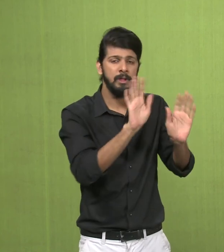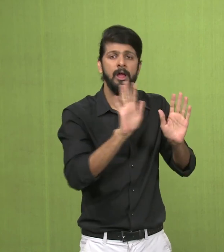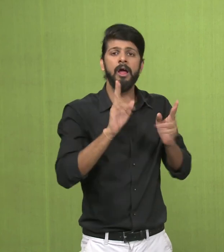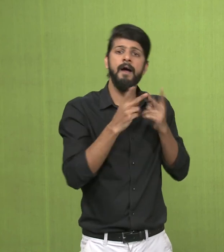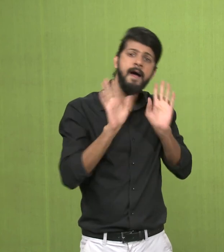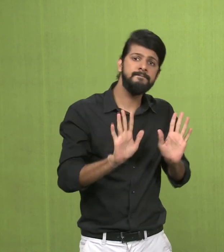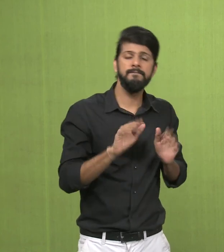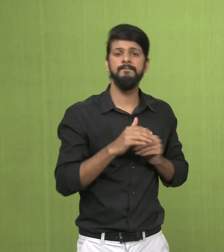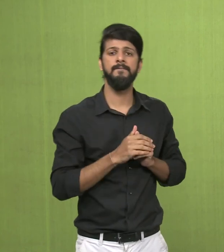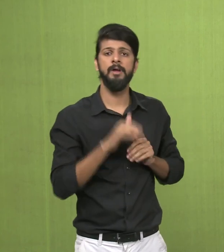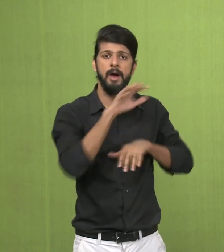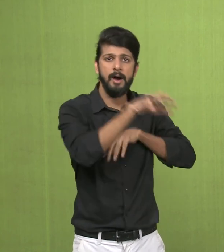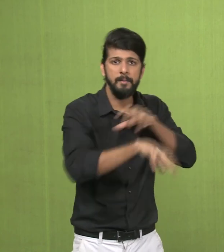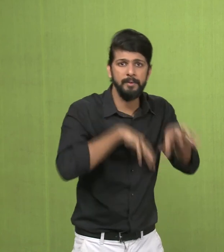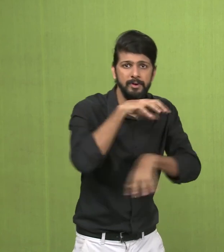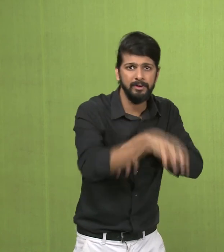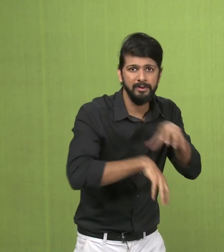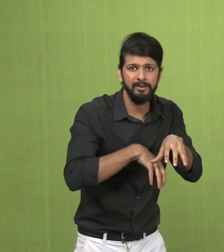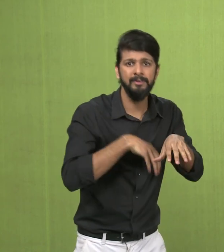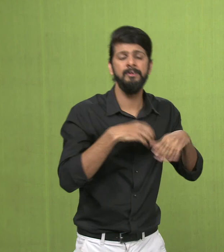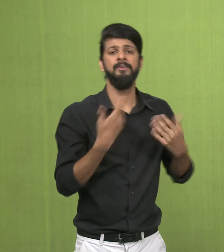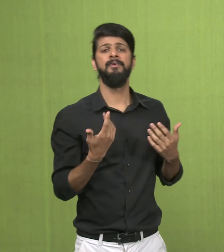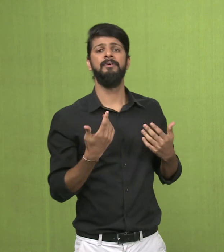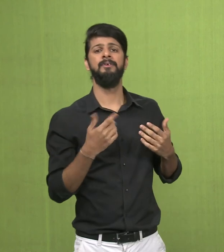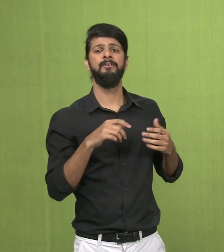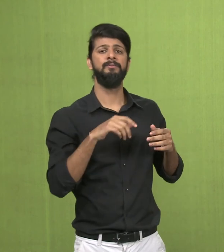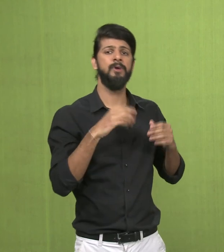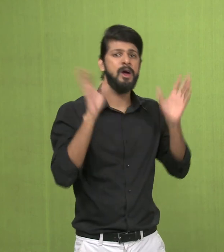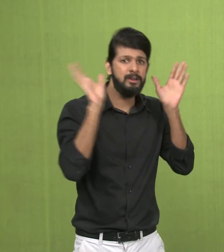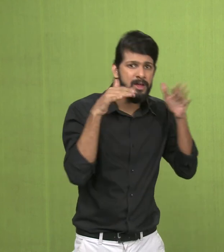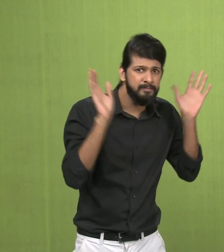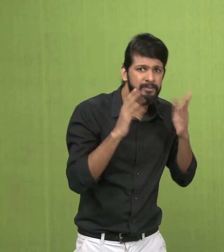represented more by elephant, bull, the horse motifs.